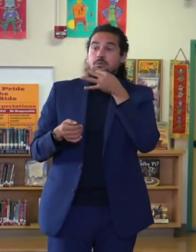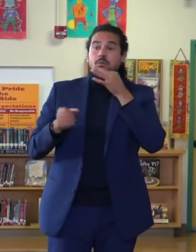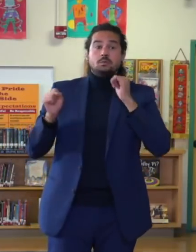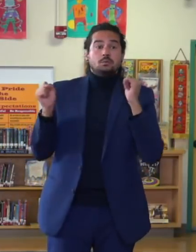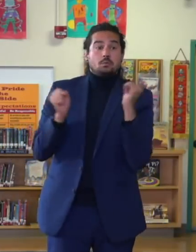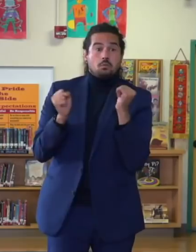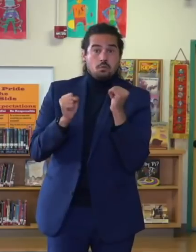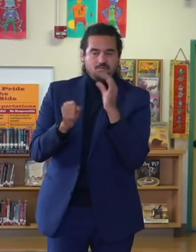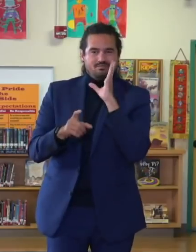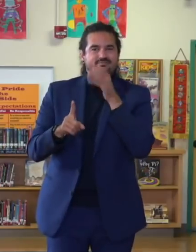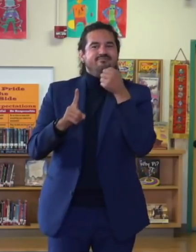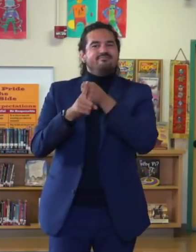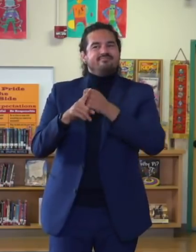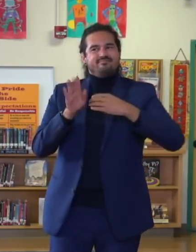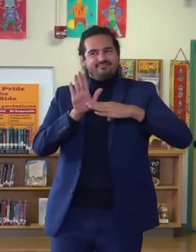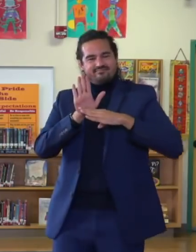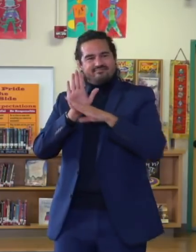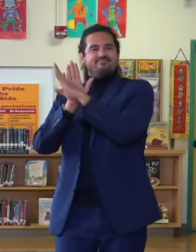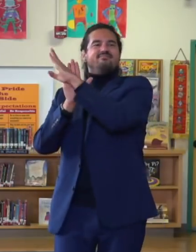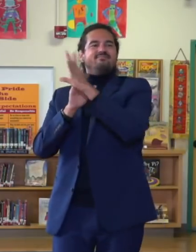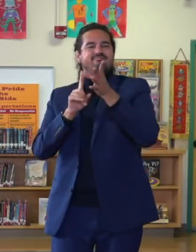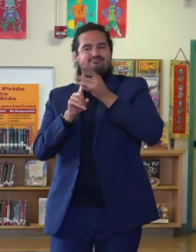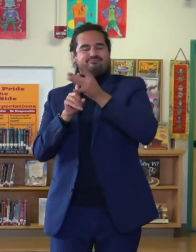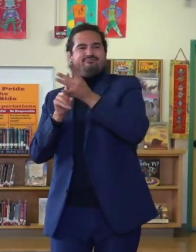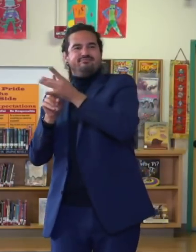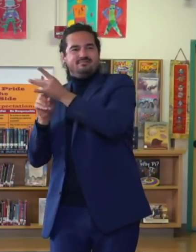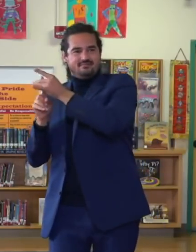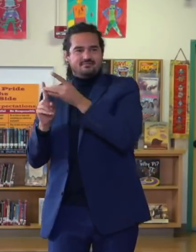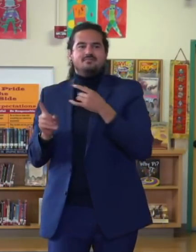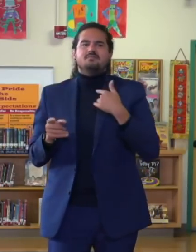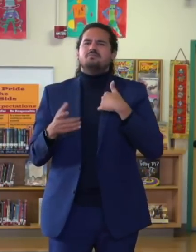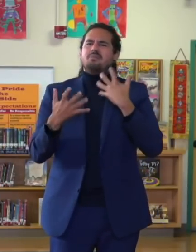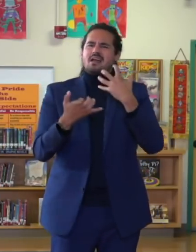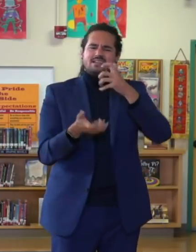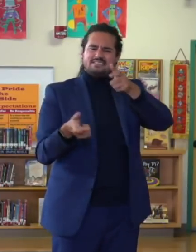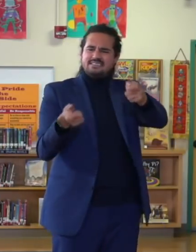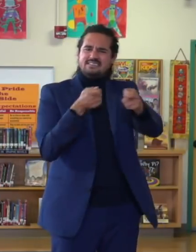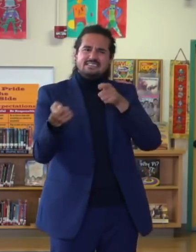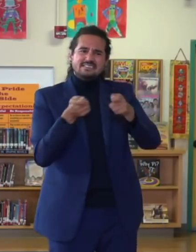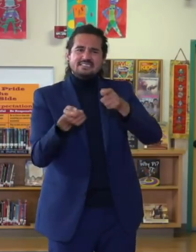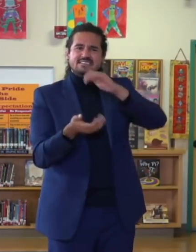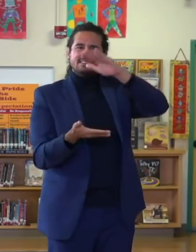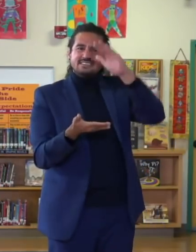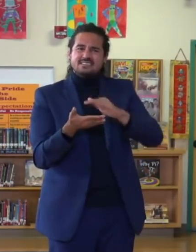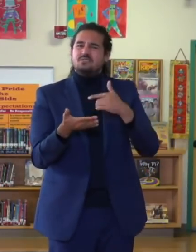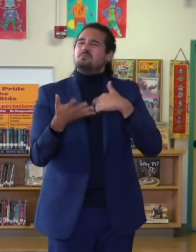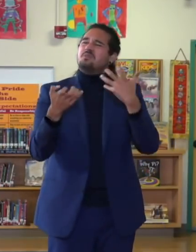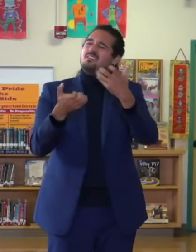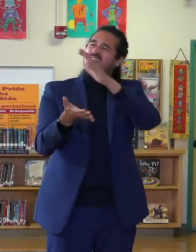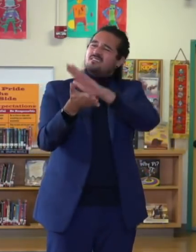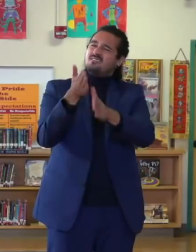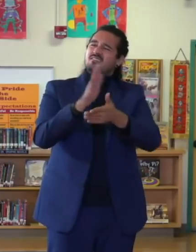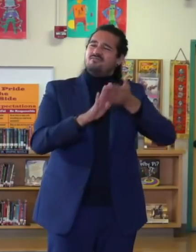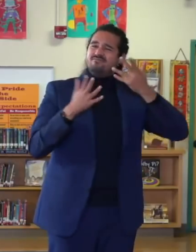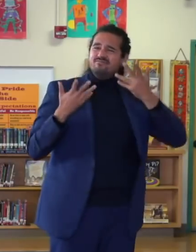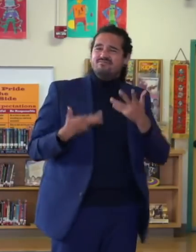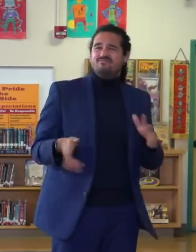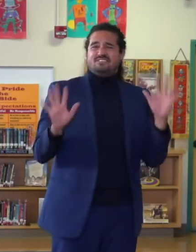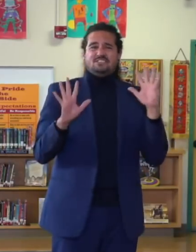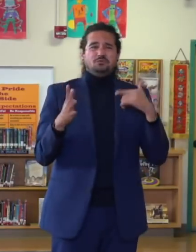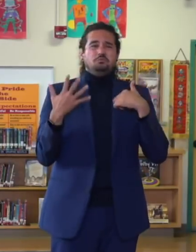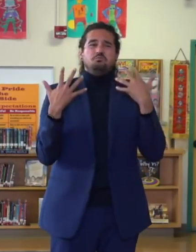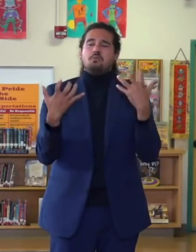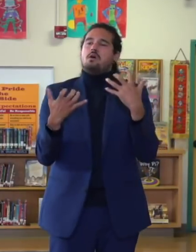but we want to get this thing done. We want to end this pandemic. We are all exhausted by it. And the